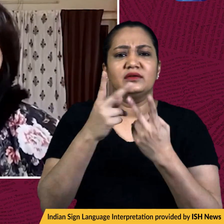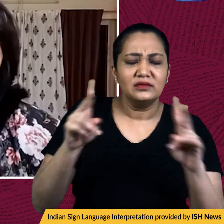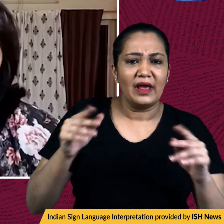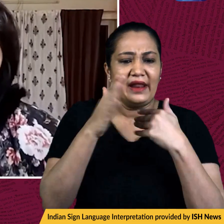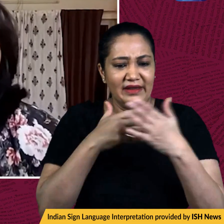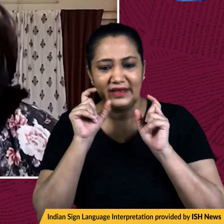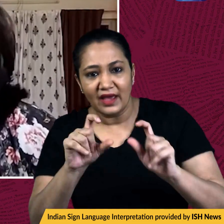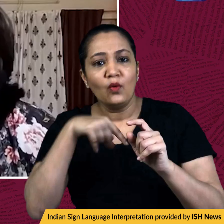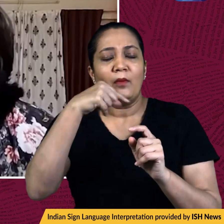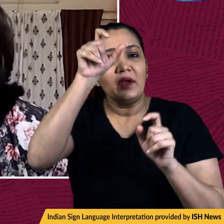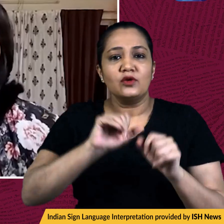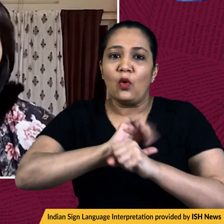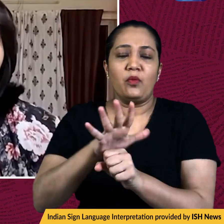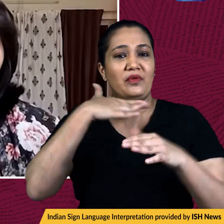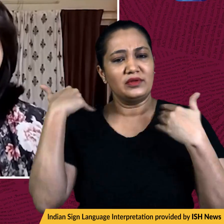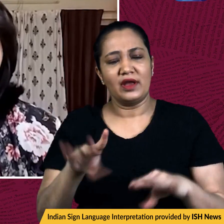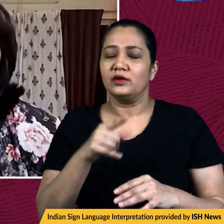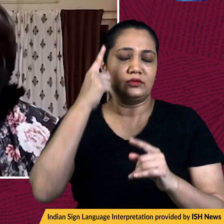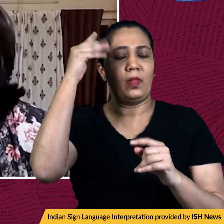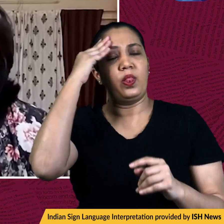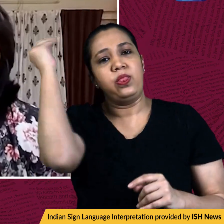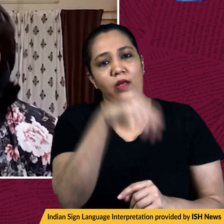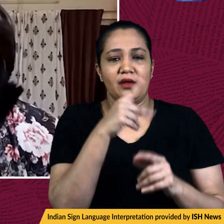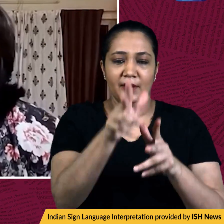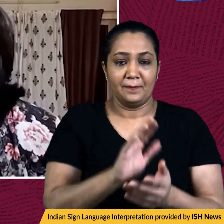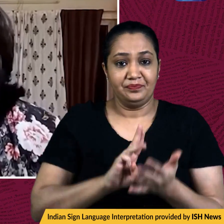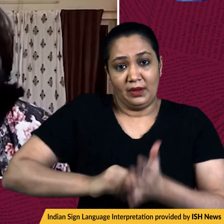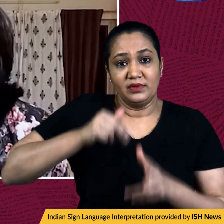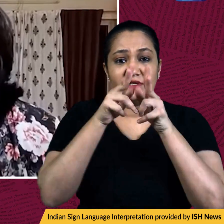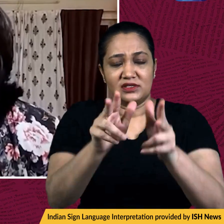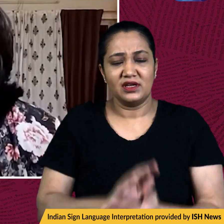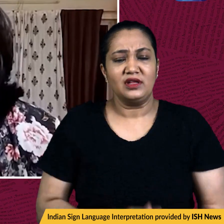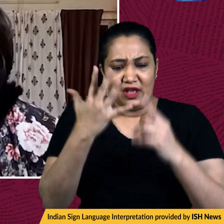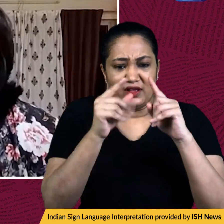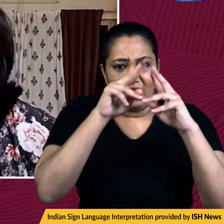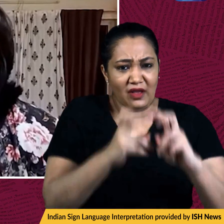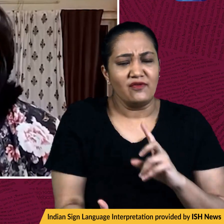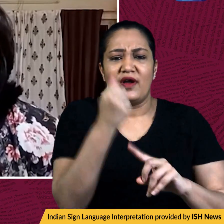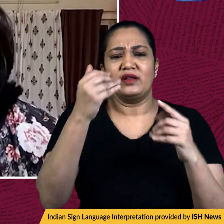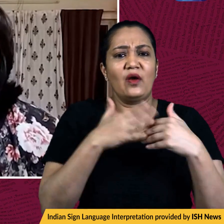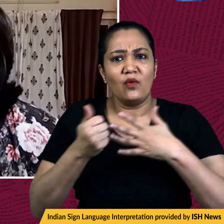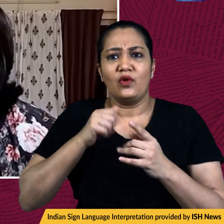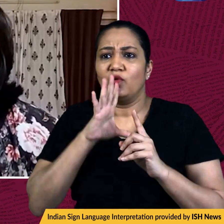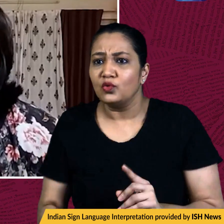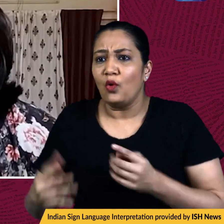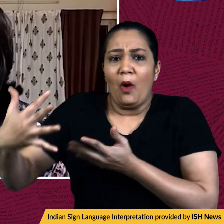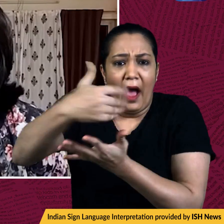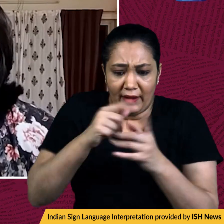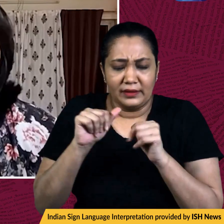caregiver to COVID. Now, the ministry has said that, and I quote, these findings have no correlation with ground reality in India. So